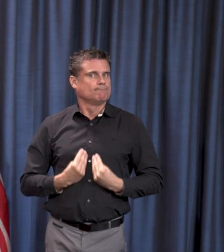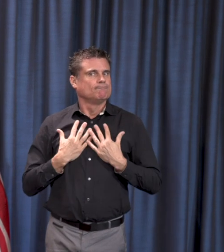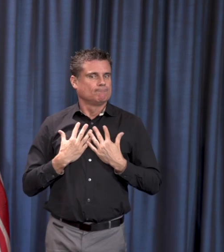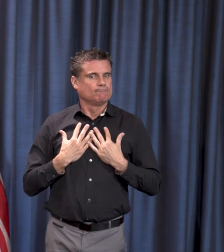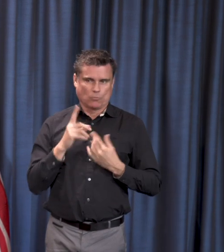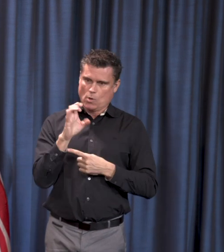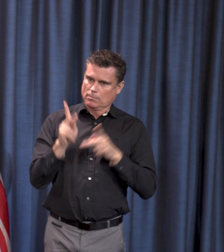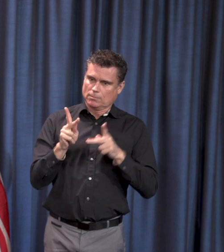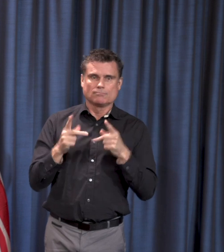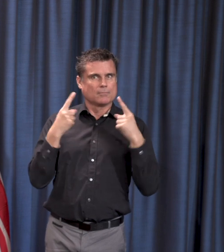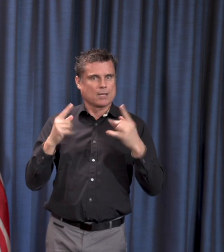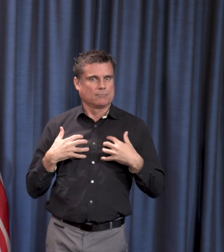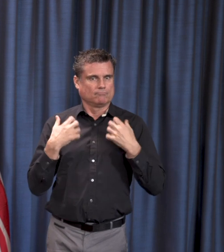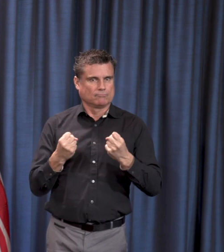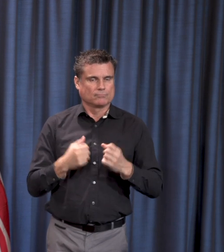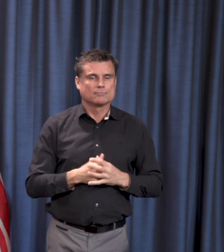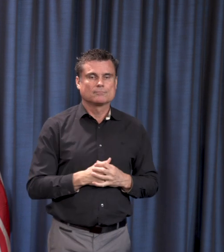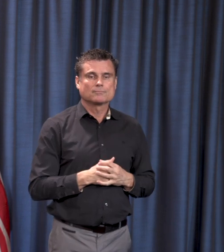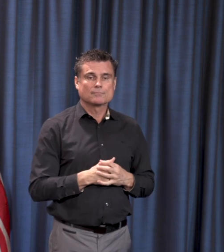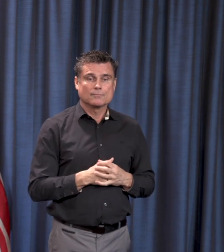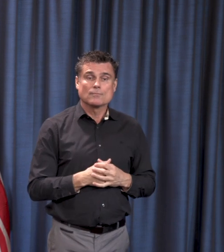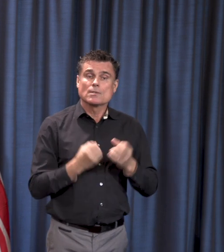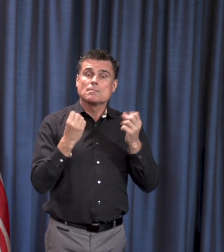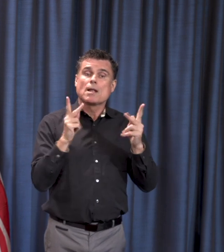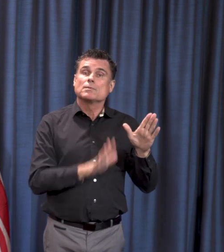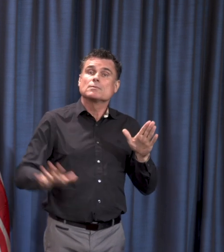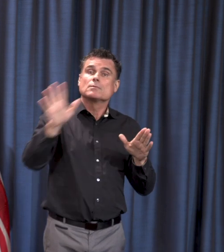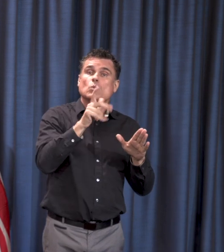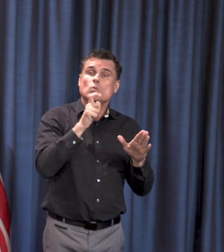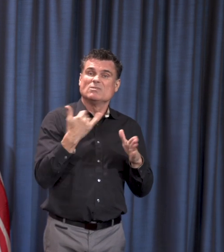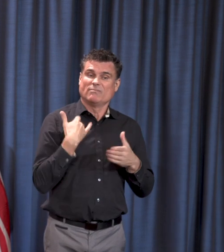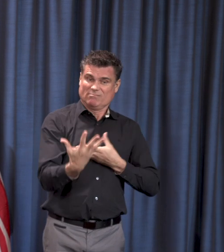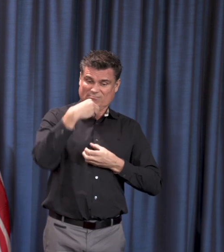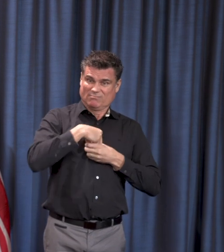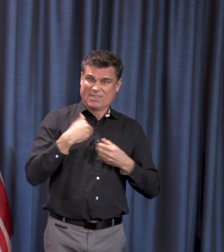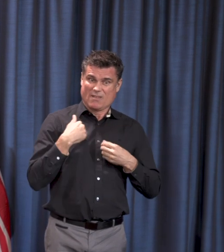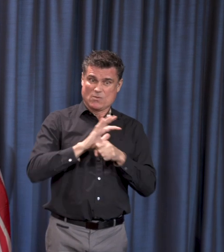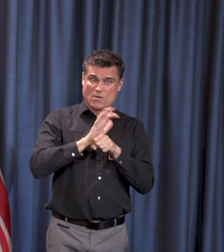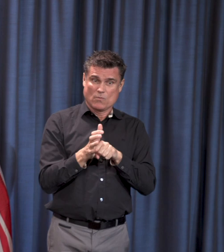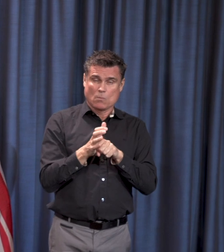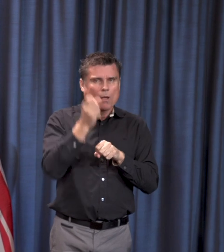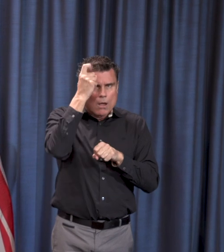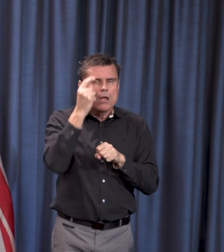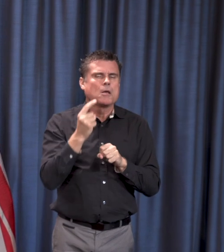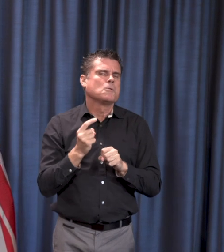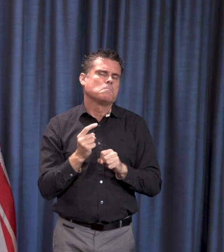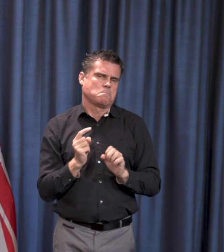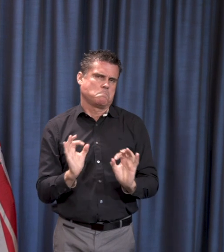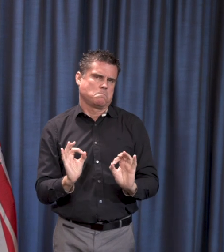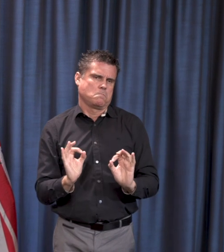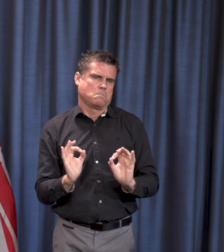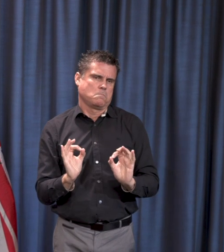many of the people who have tested positive had very mild illness and have been recovered for some time. So the